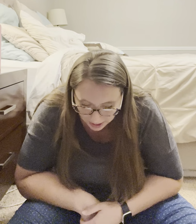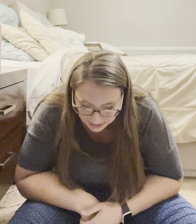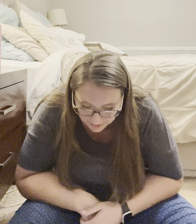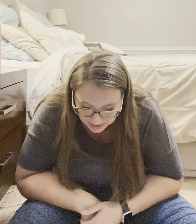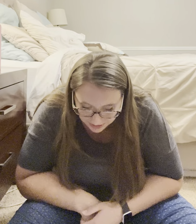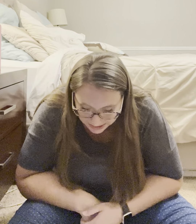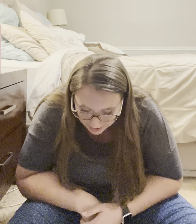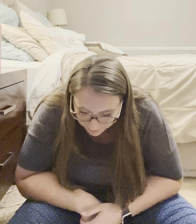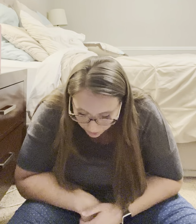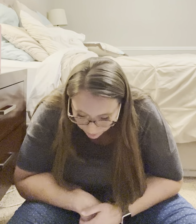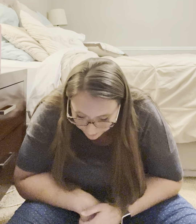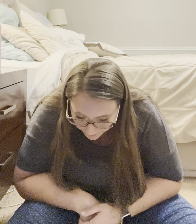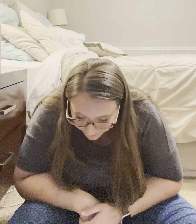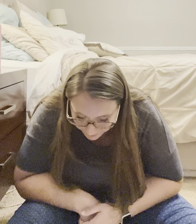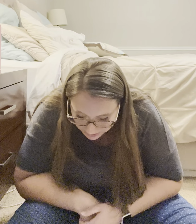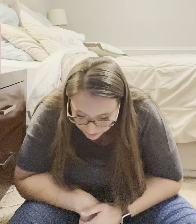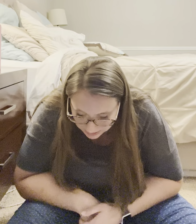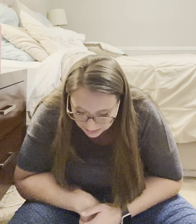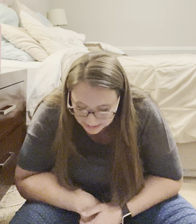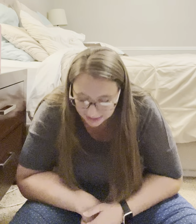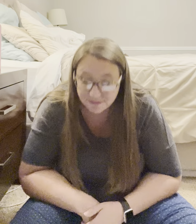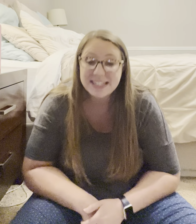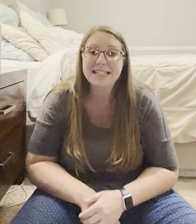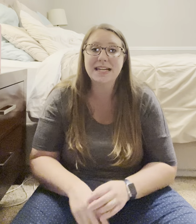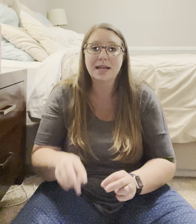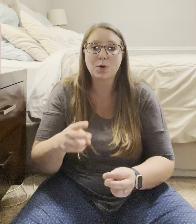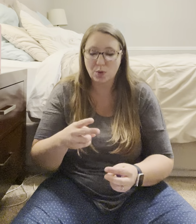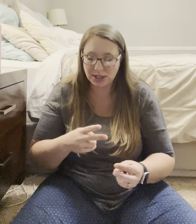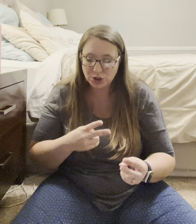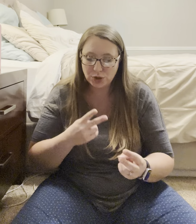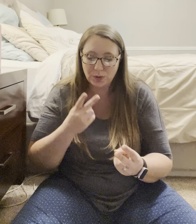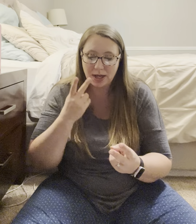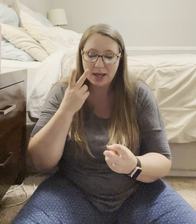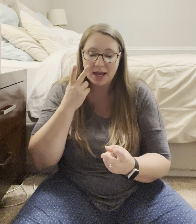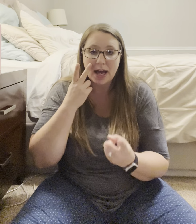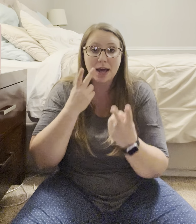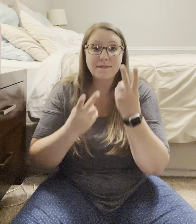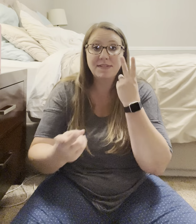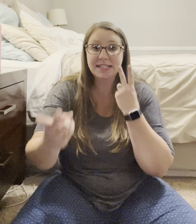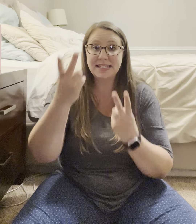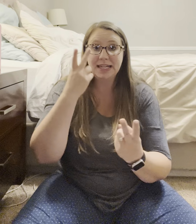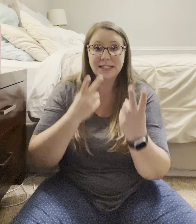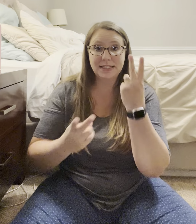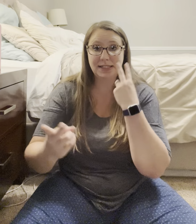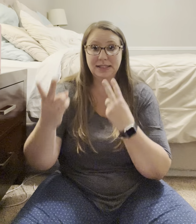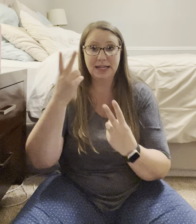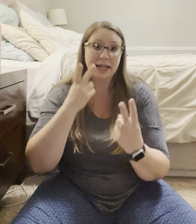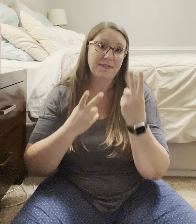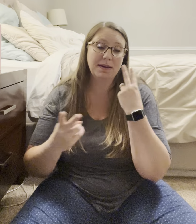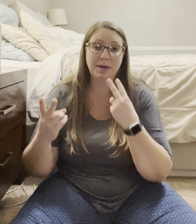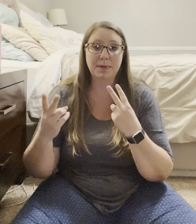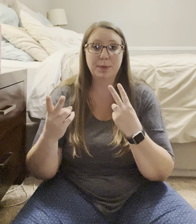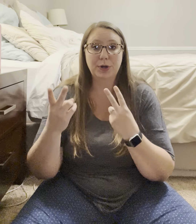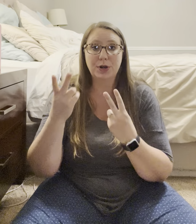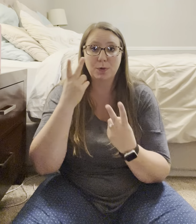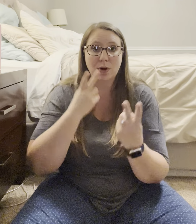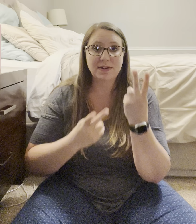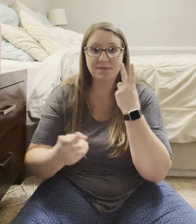Activities outside of the home. Next one is like visiting. I'm going to visit. Like a family member. I'm going to